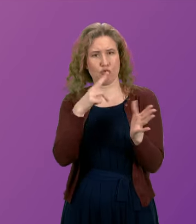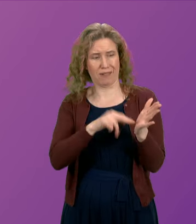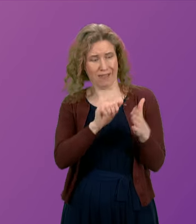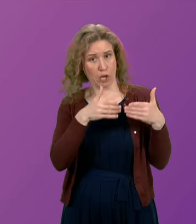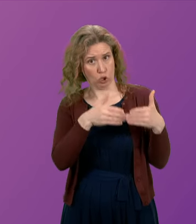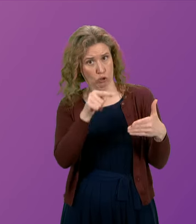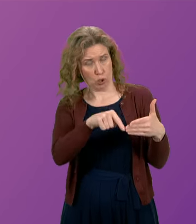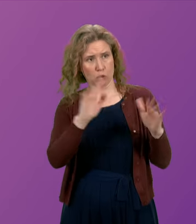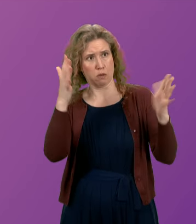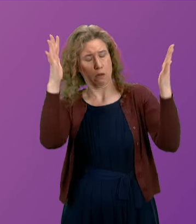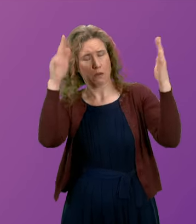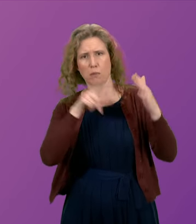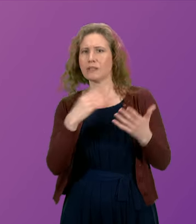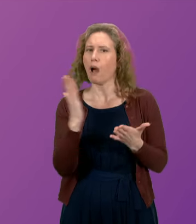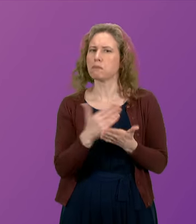life? First Minister.